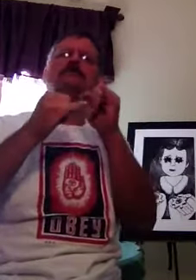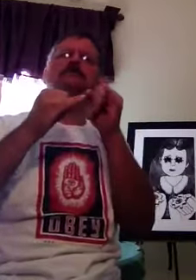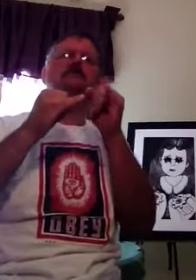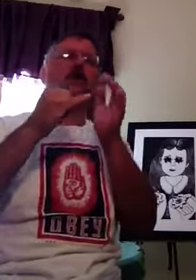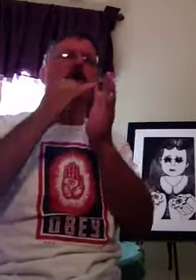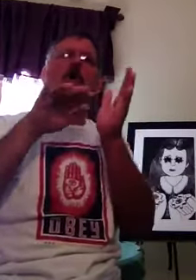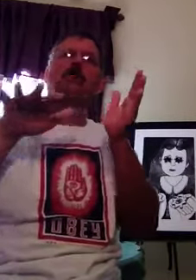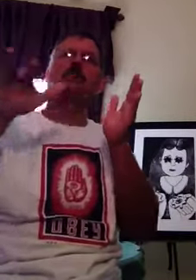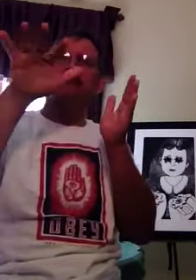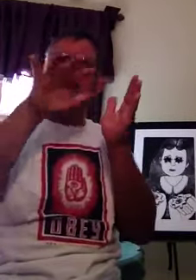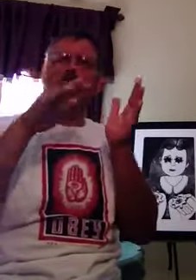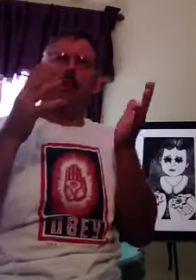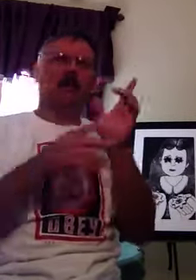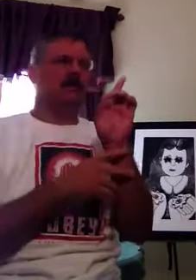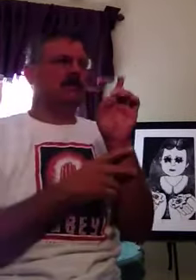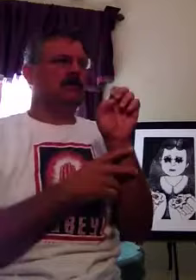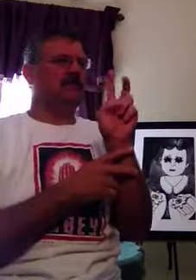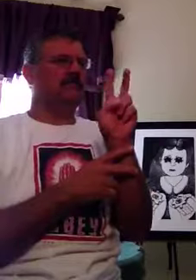I'm just the of the day.